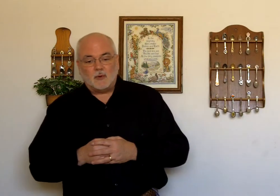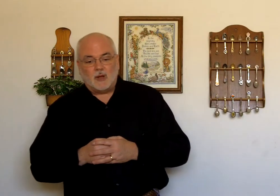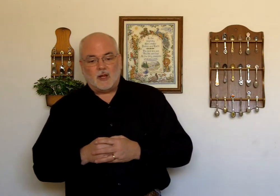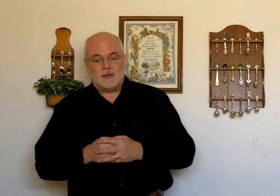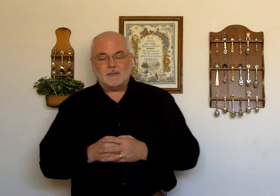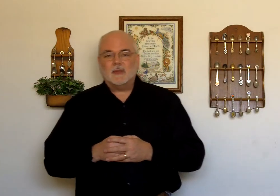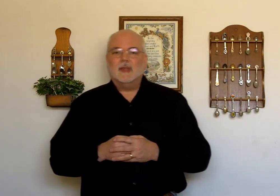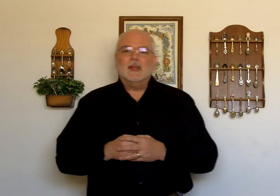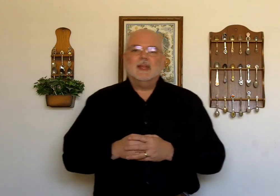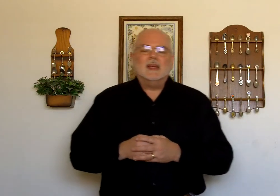green.